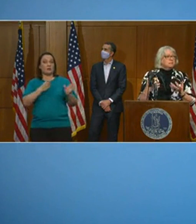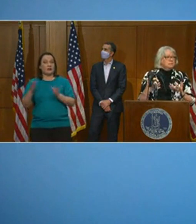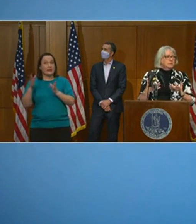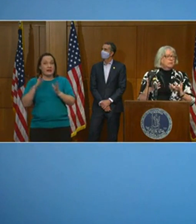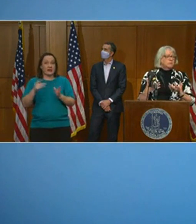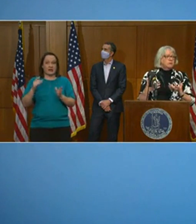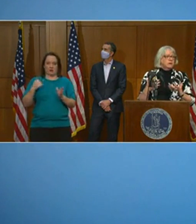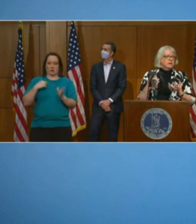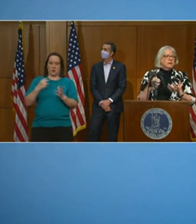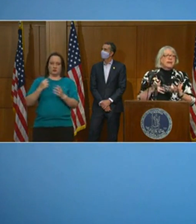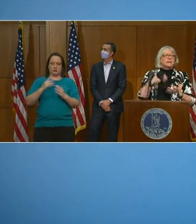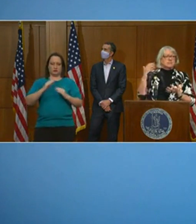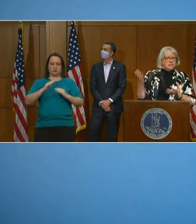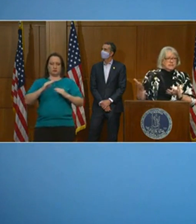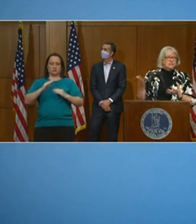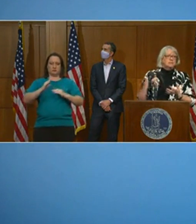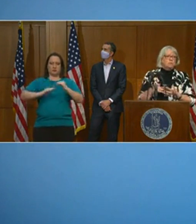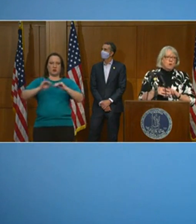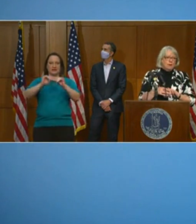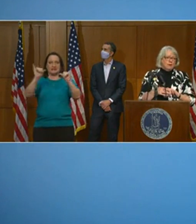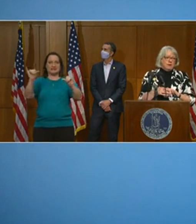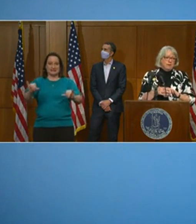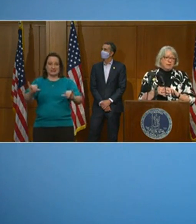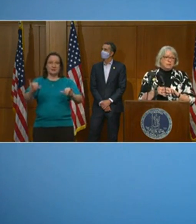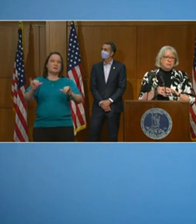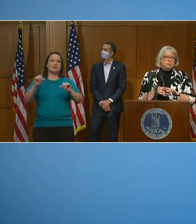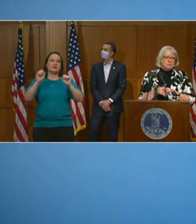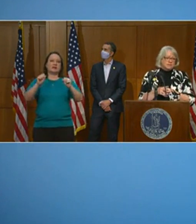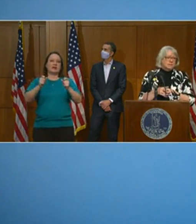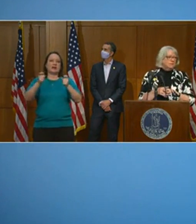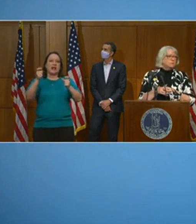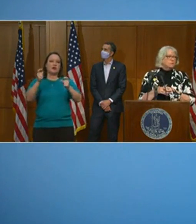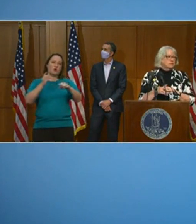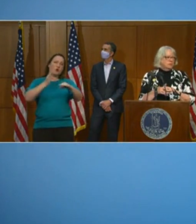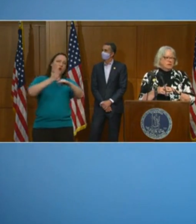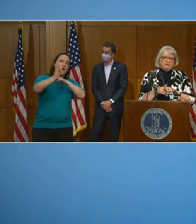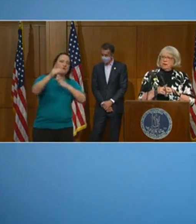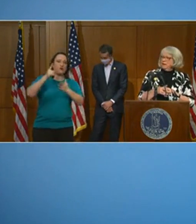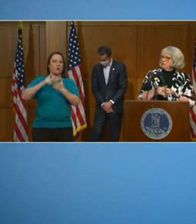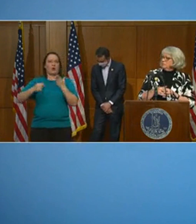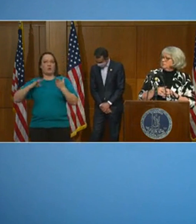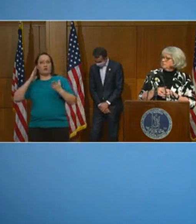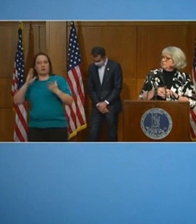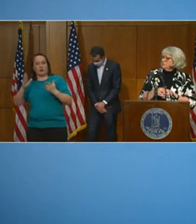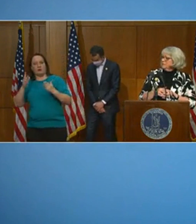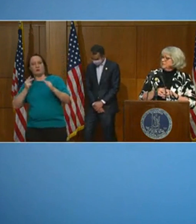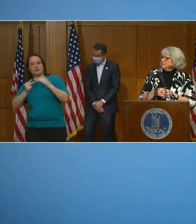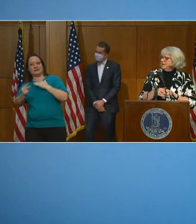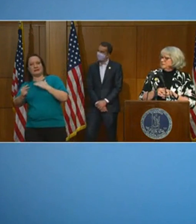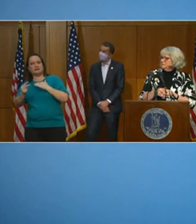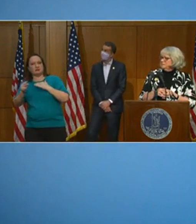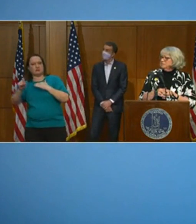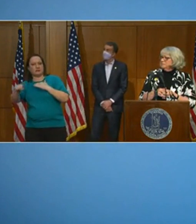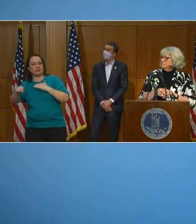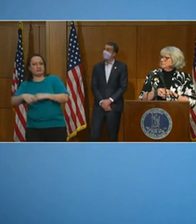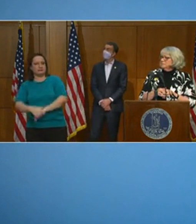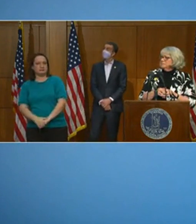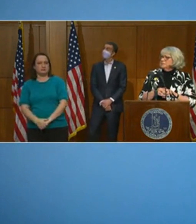capacity we build for exceeds what we imagine we will be seeing through the UVA model. Next slide. slide.